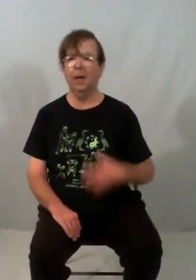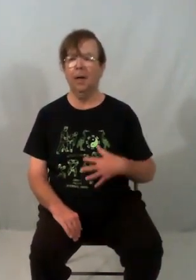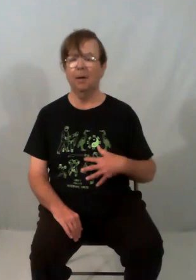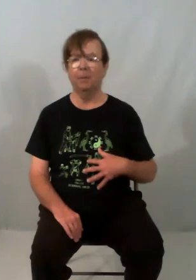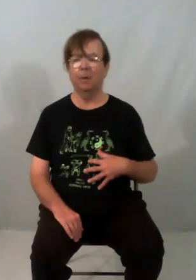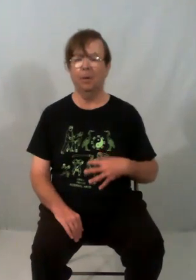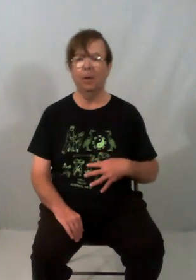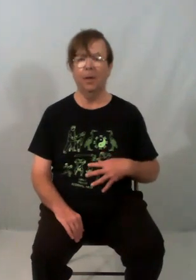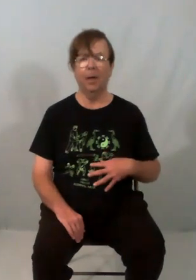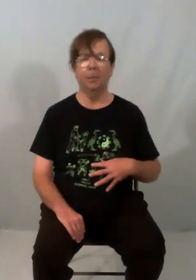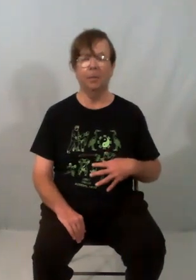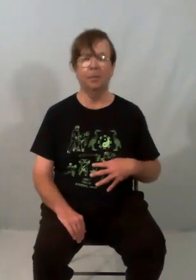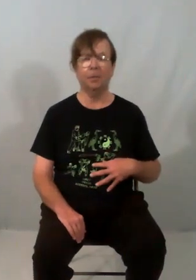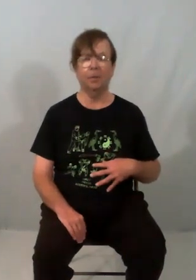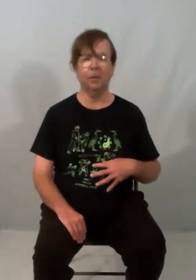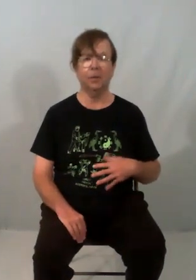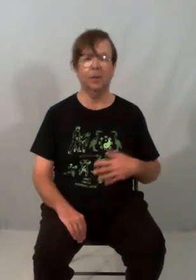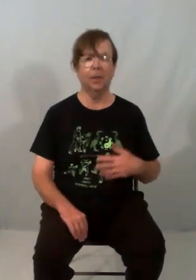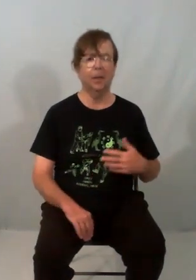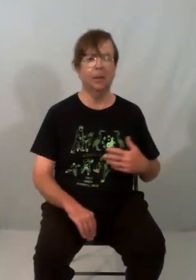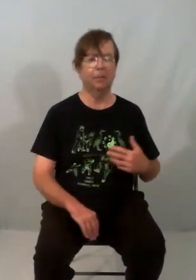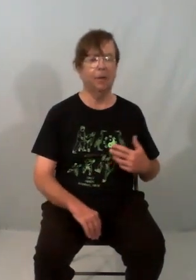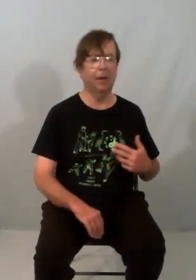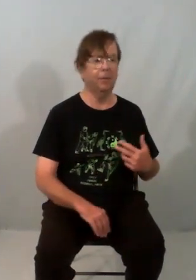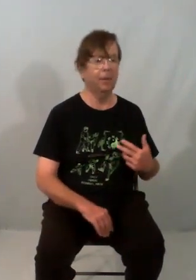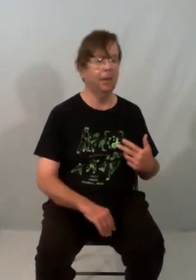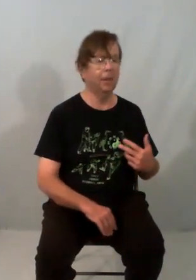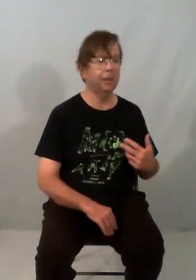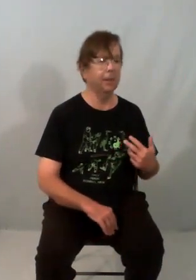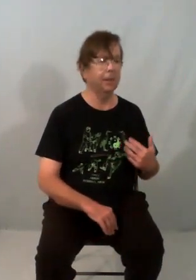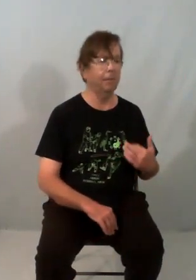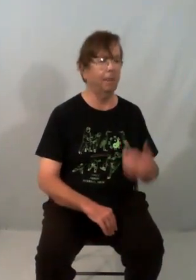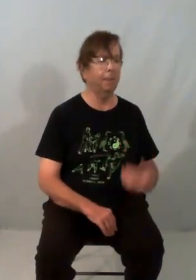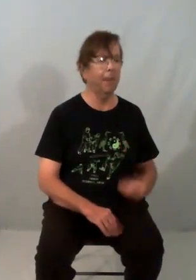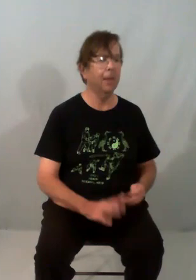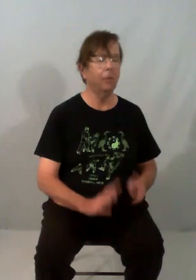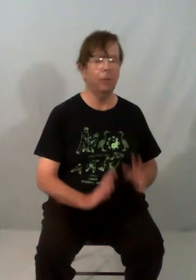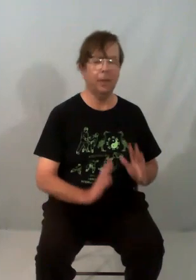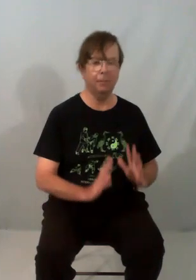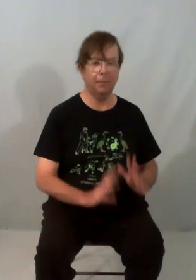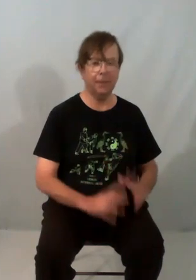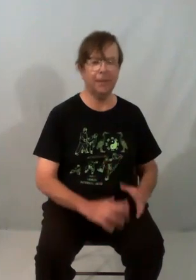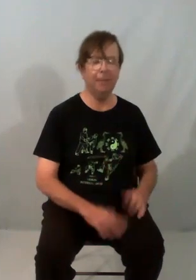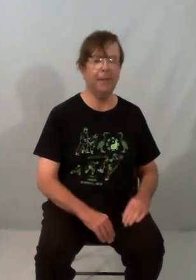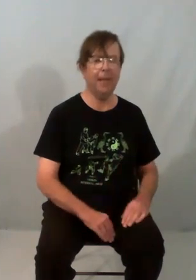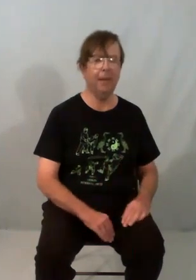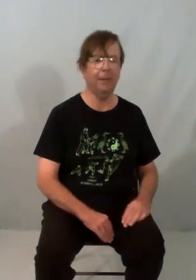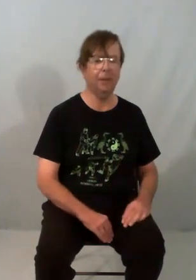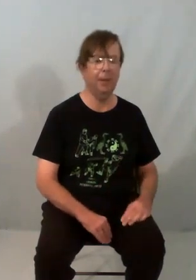Four, I move across. Five, I turn. You can slim that down a little bit.